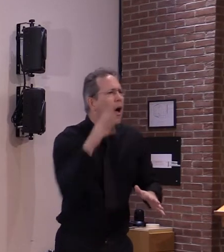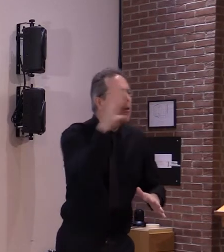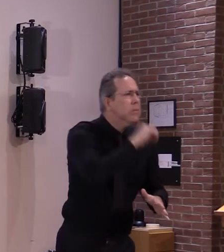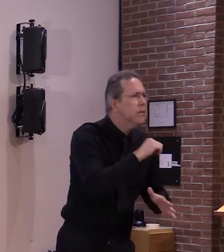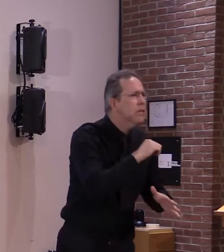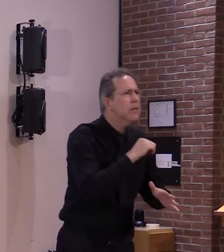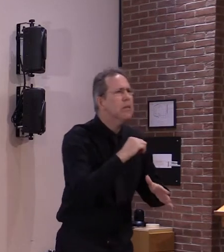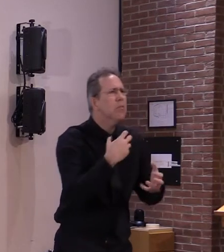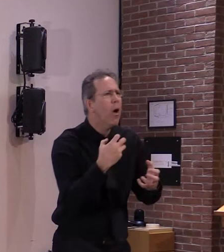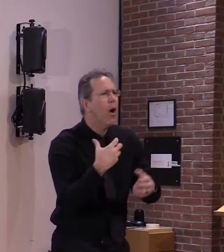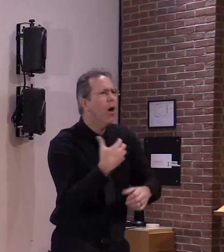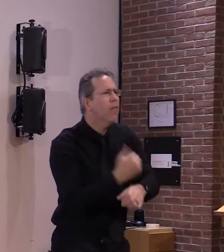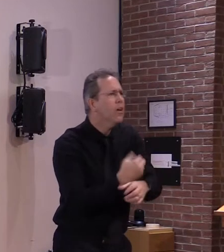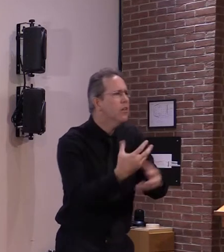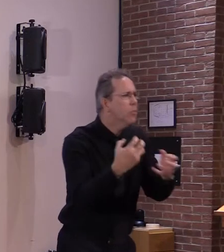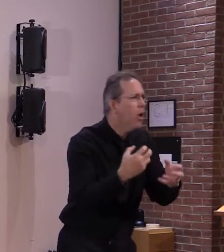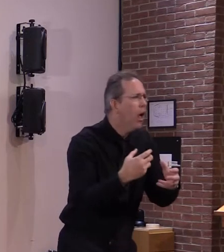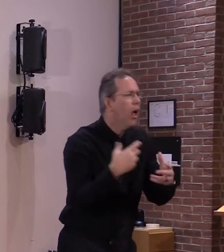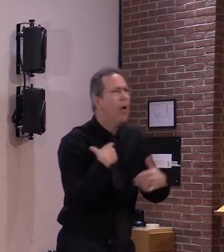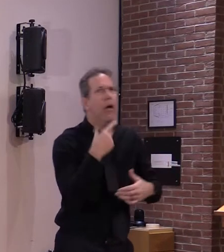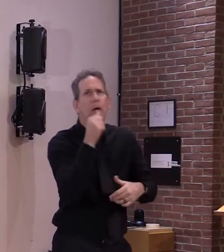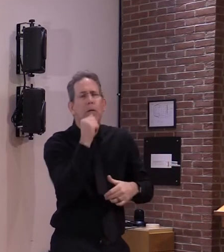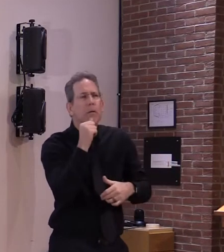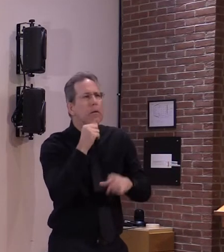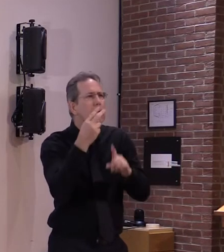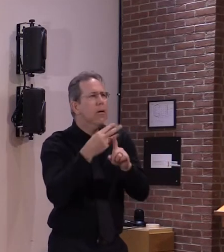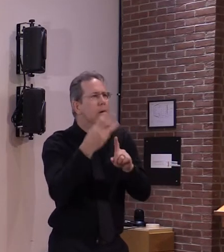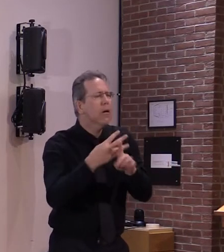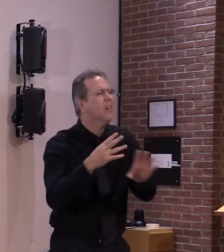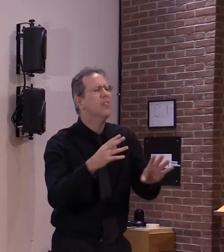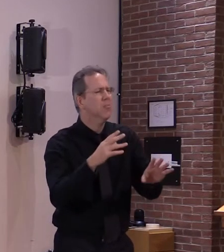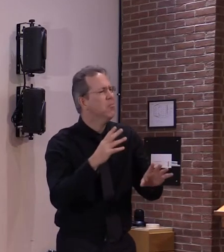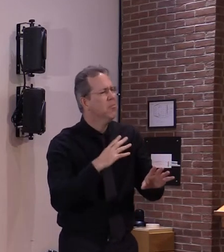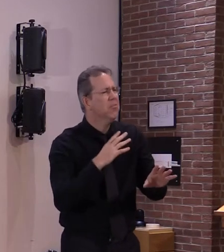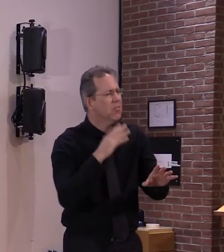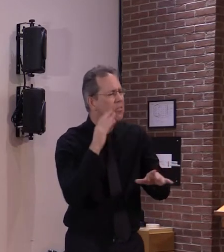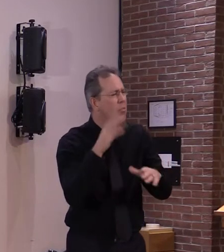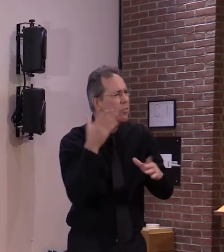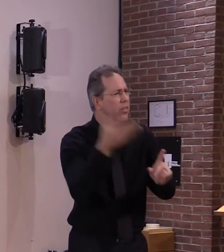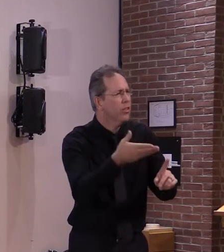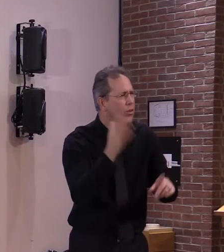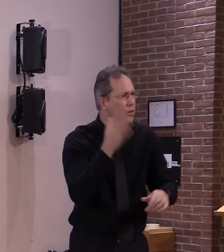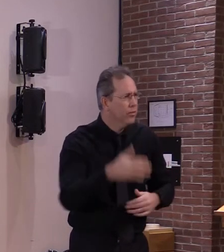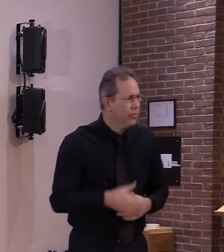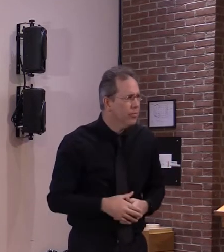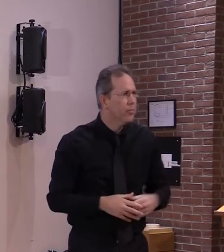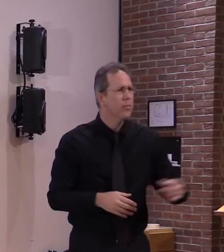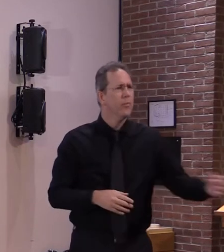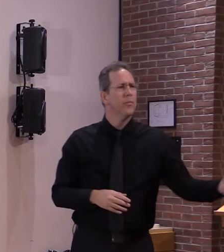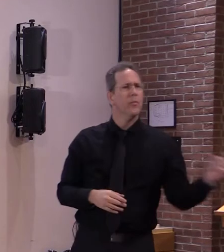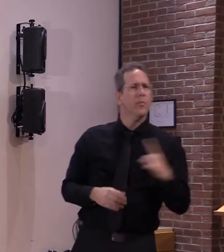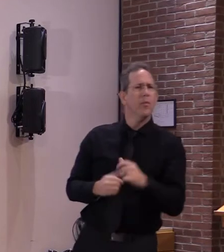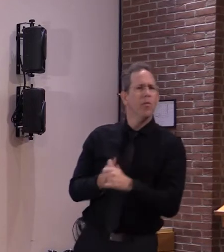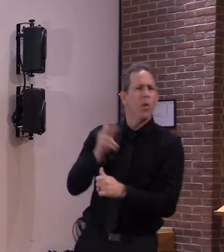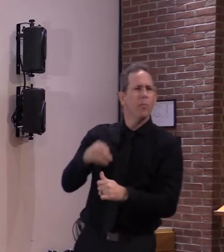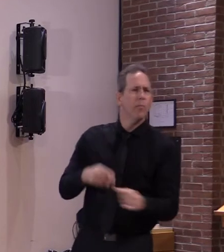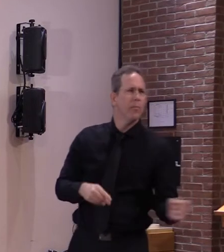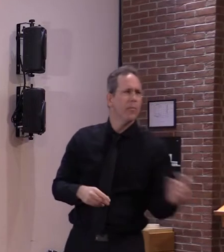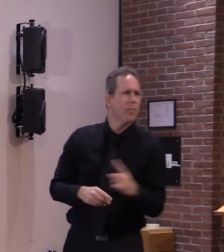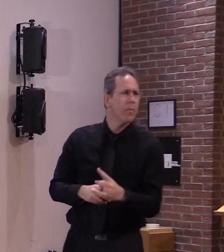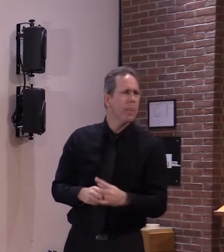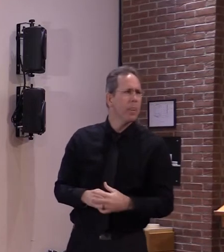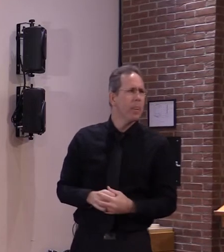for that more general population so i guess just for for higher risk risk vermonters who may be getting the vaccine in january